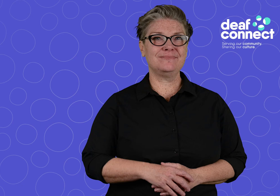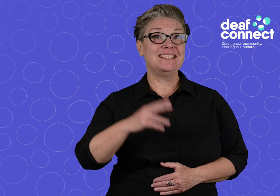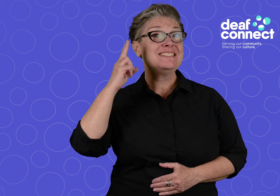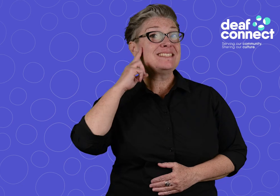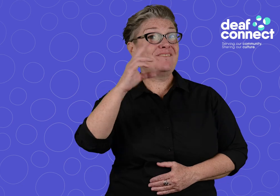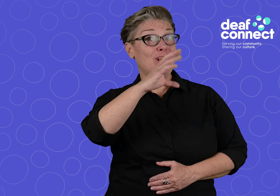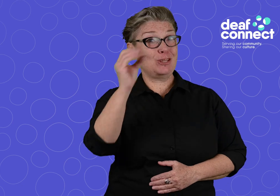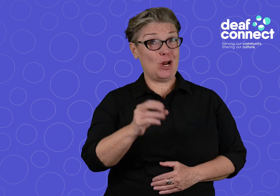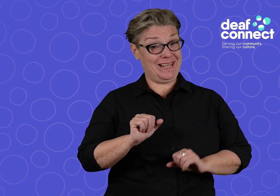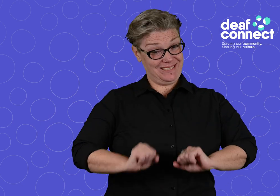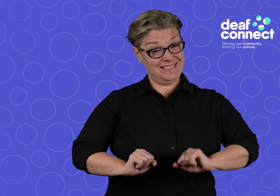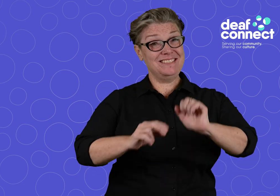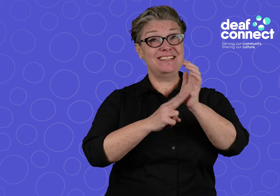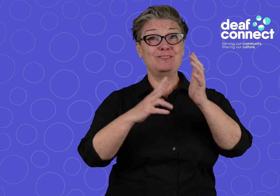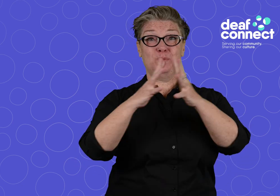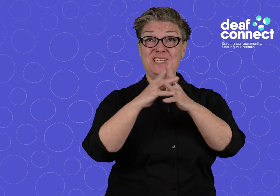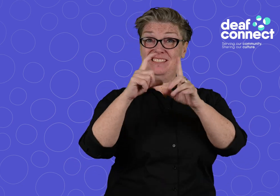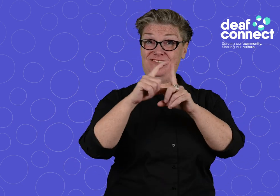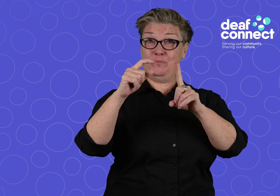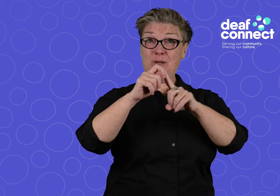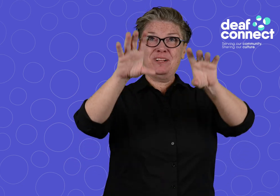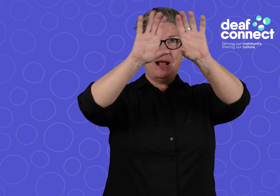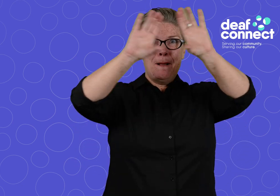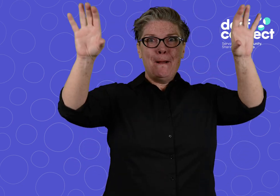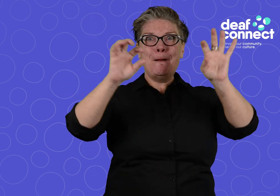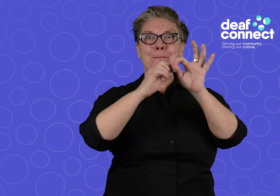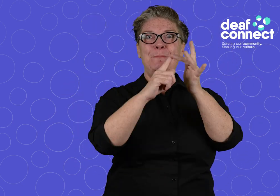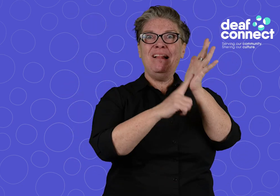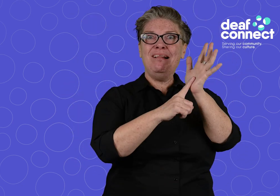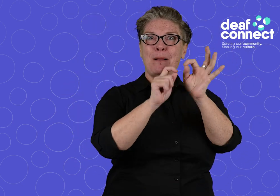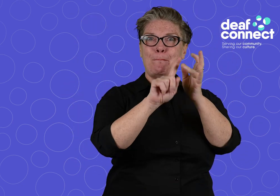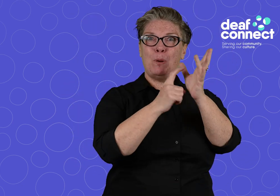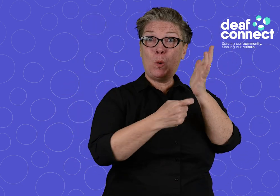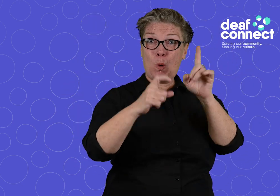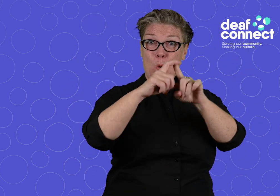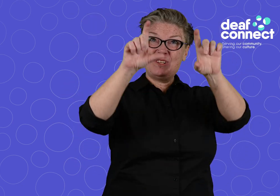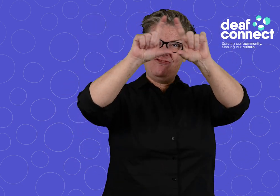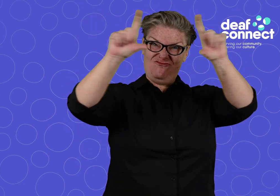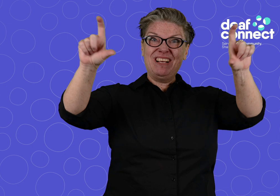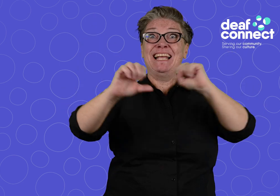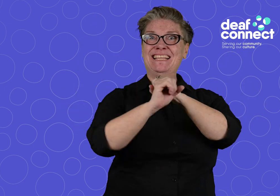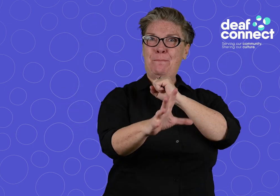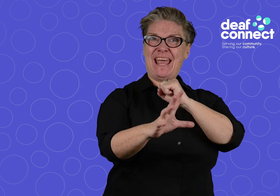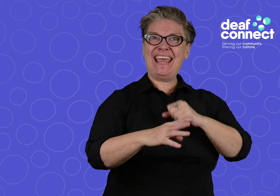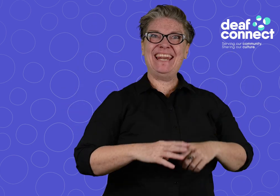Deaf Connect's National Week of Deaf People, NWDP, billboard campaign.